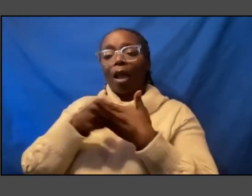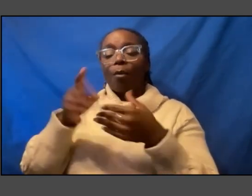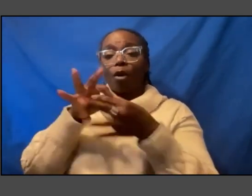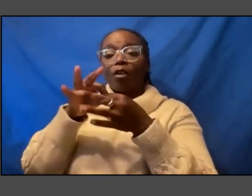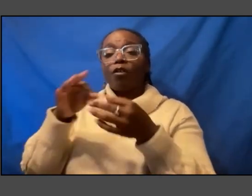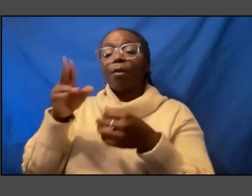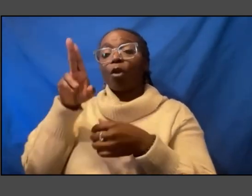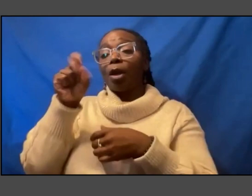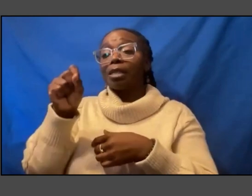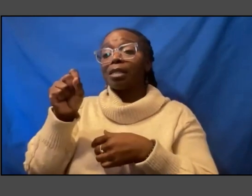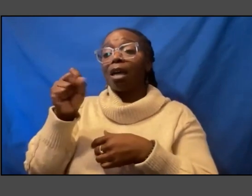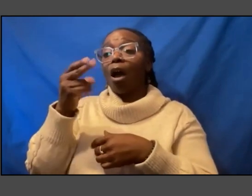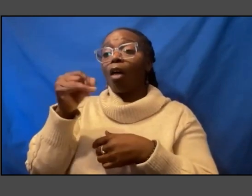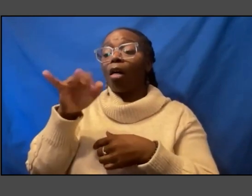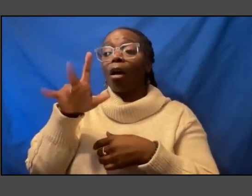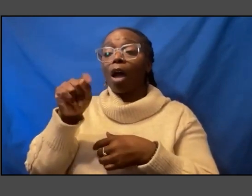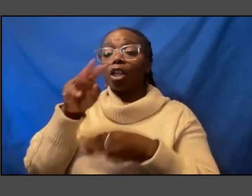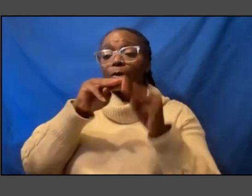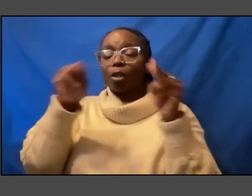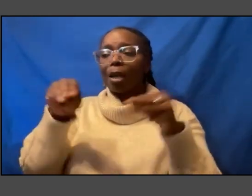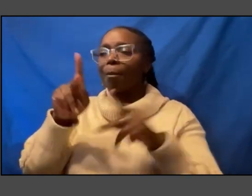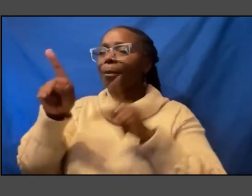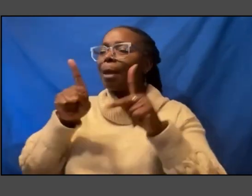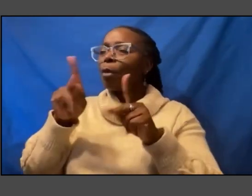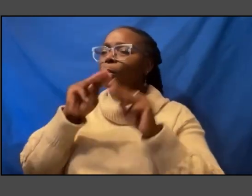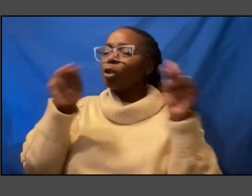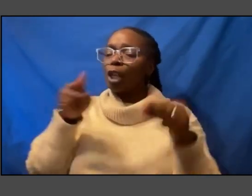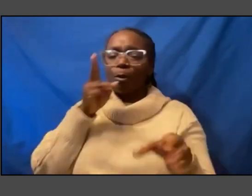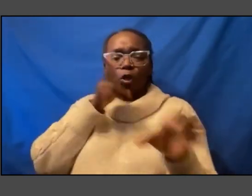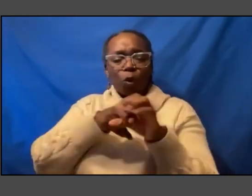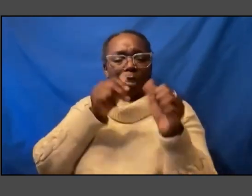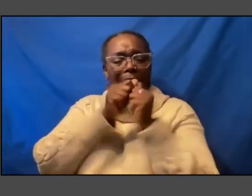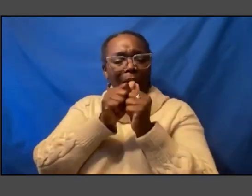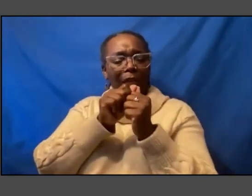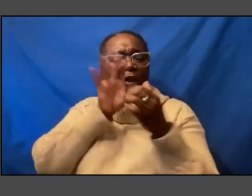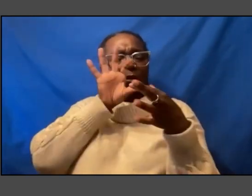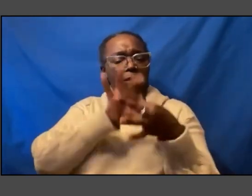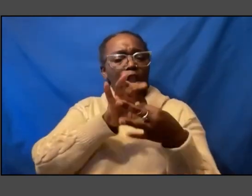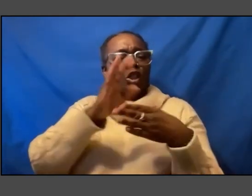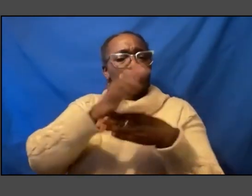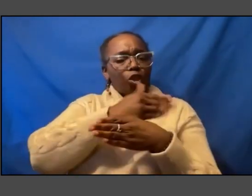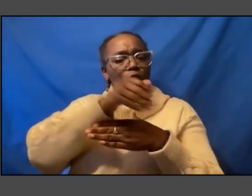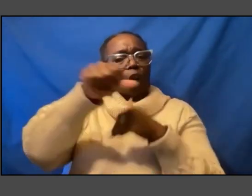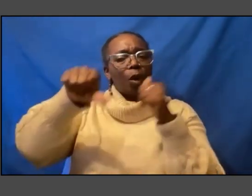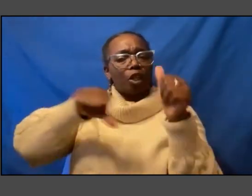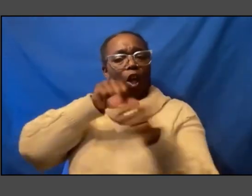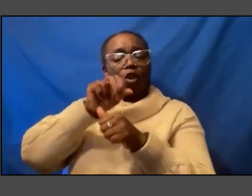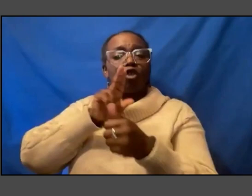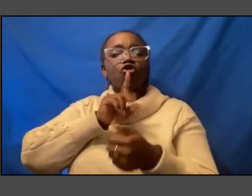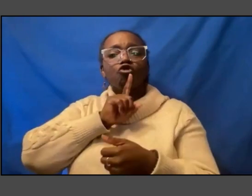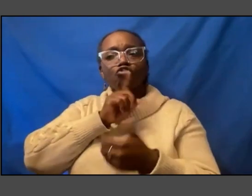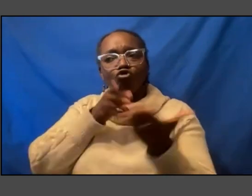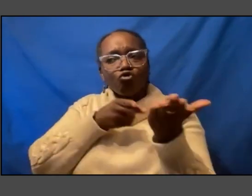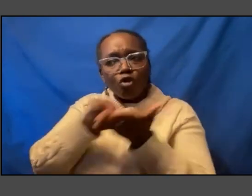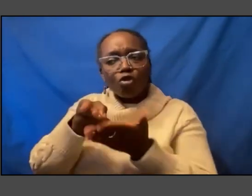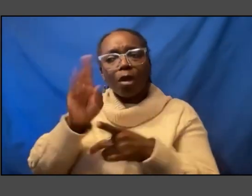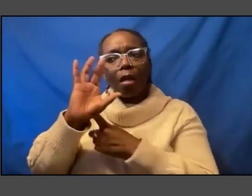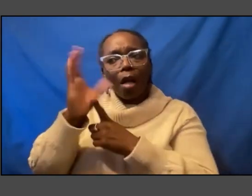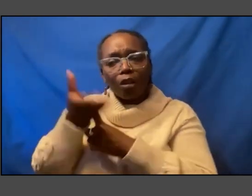and museums join together to continue to share each other's truths cultures and histories that's